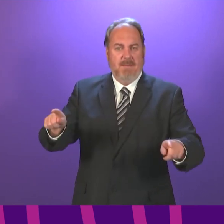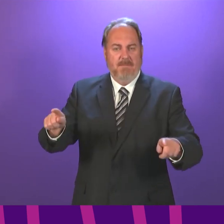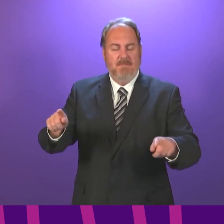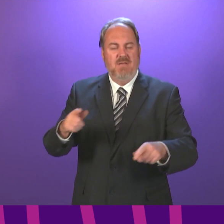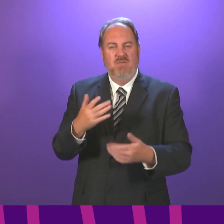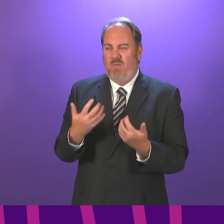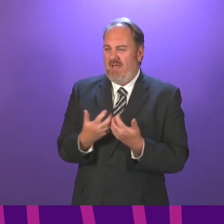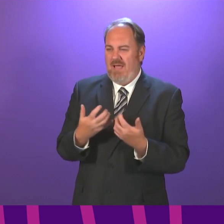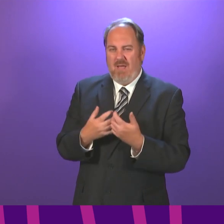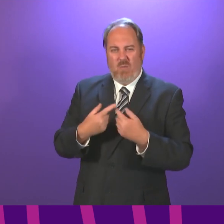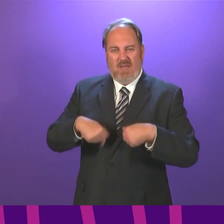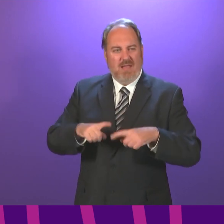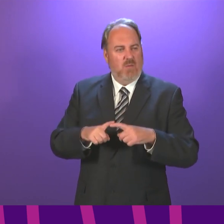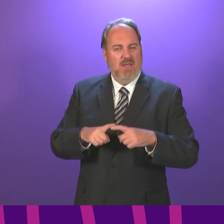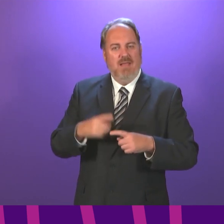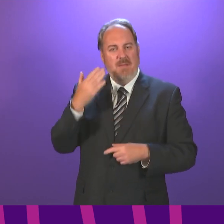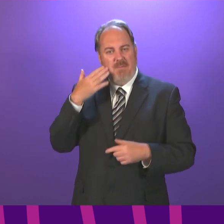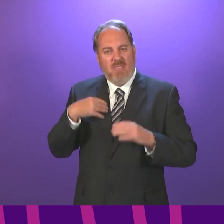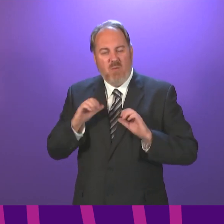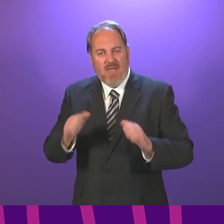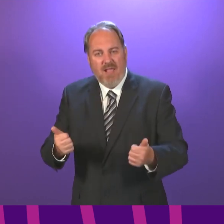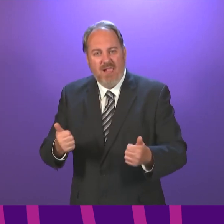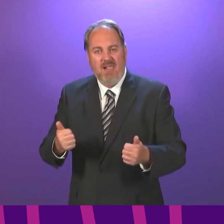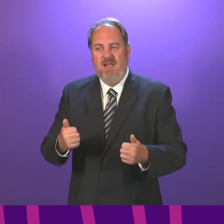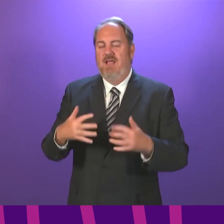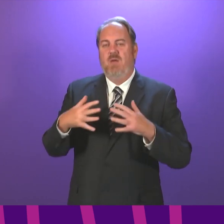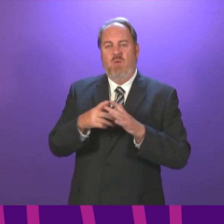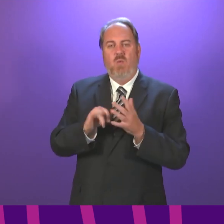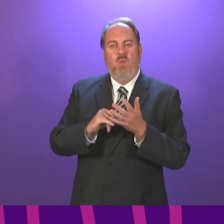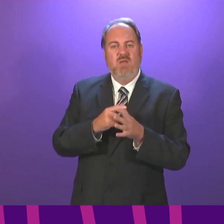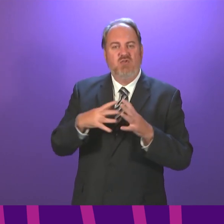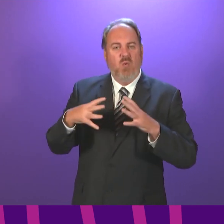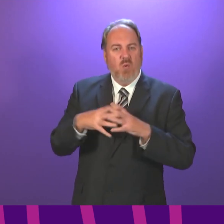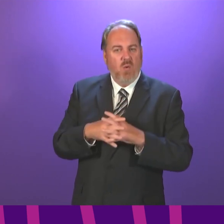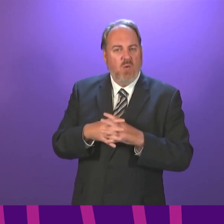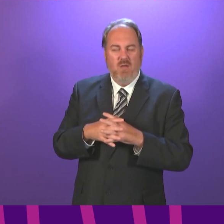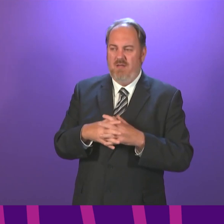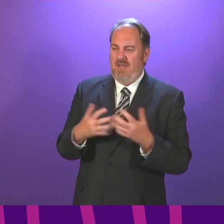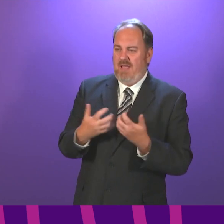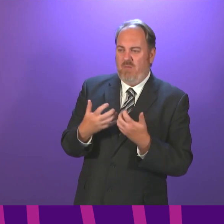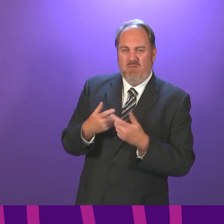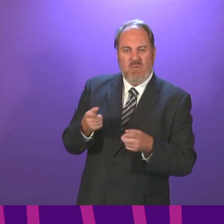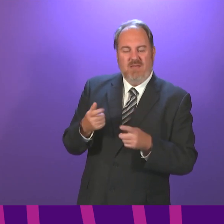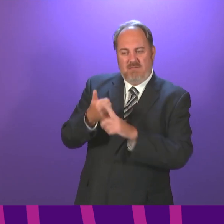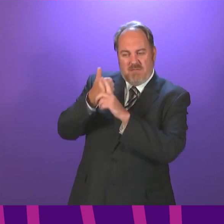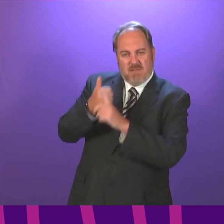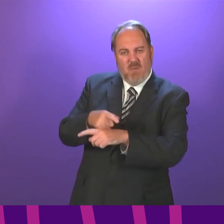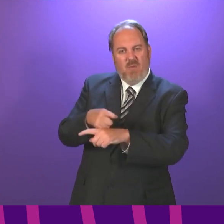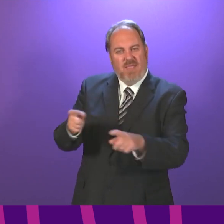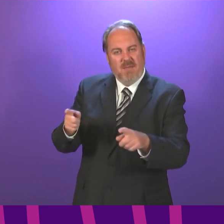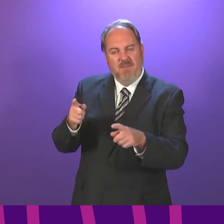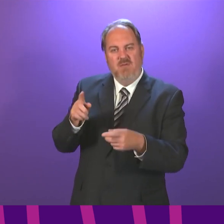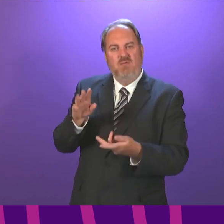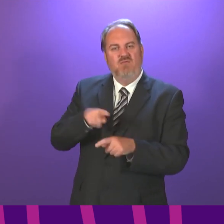steps can my constituents in Motherwell and Moesha take to alleviate pressure on these services and ensure that those most